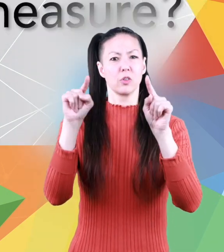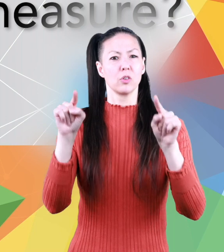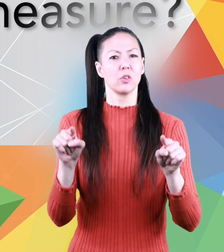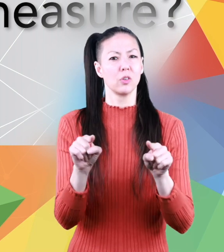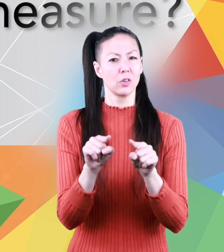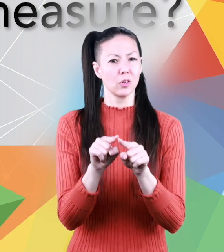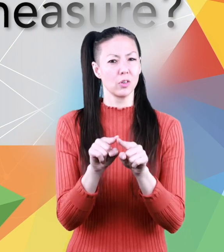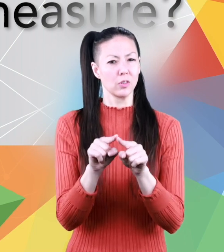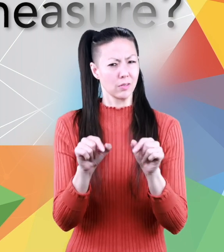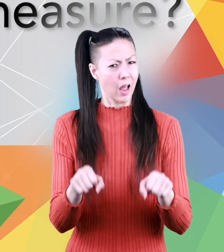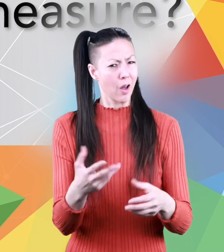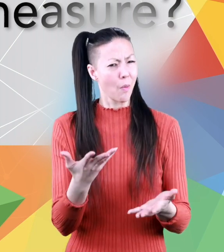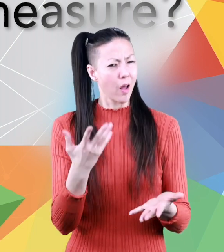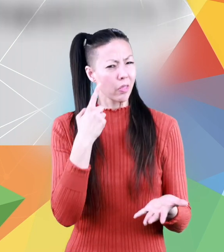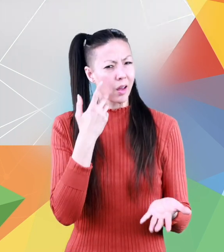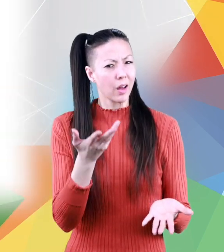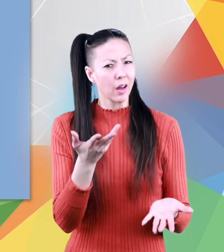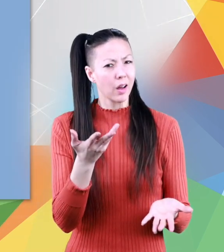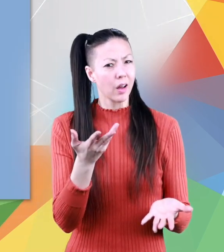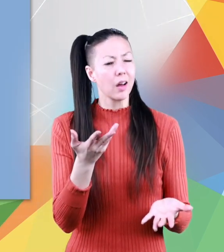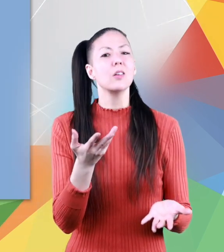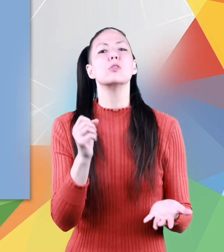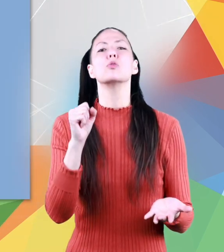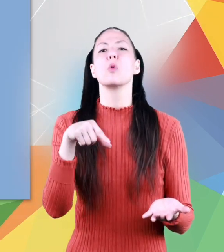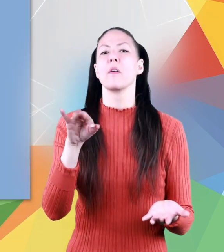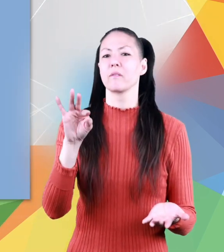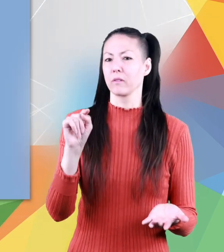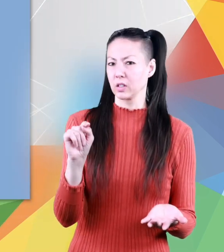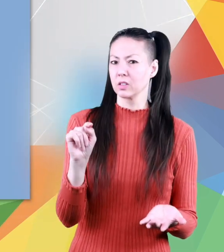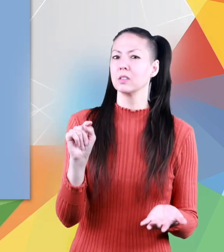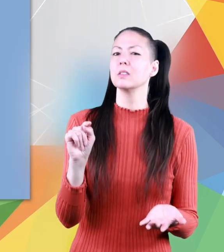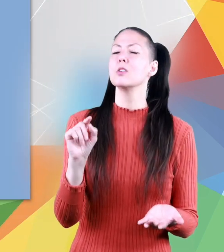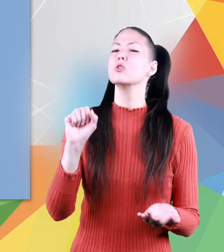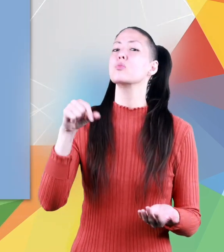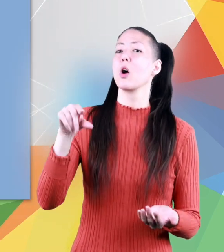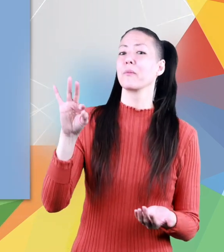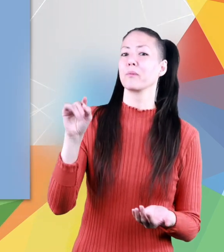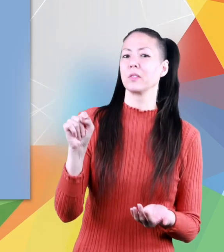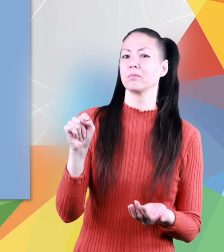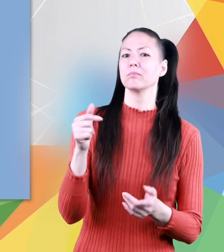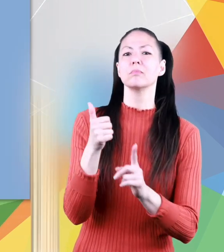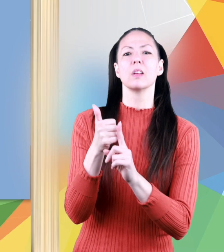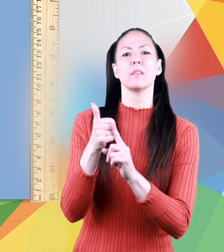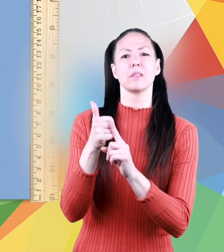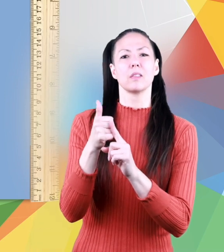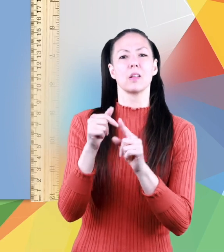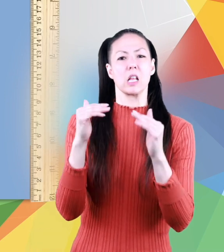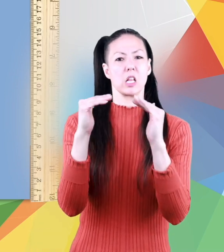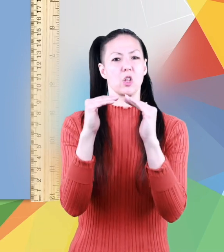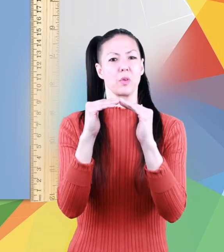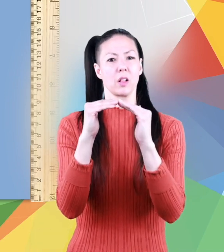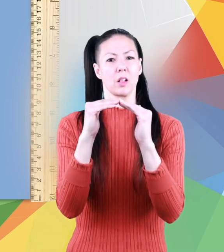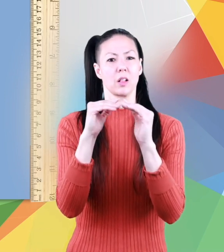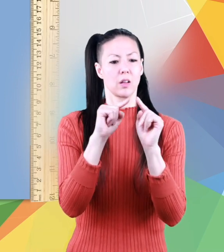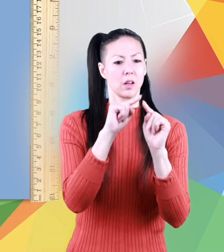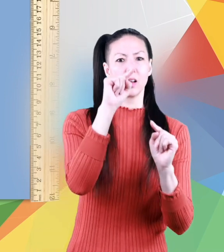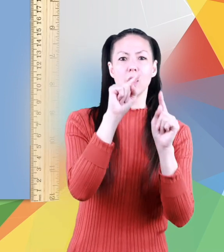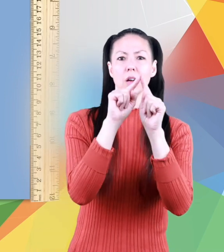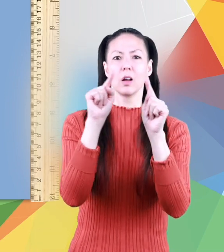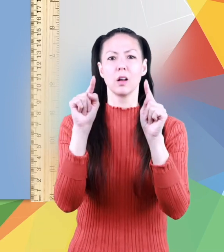this is a square foot a square foot has equal lengths of one foot or